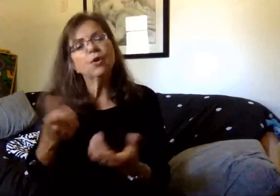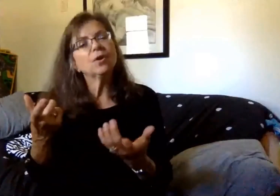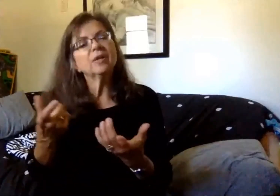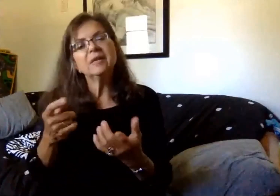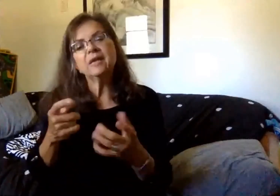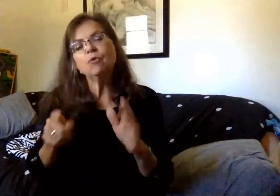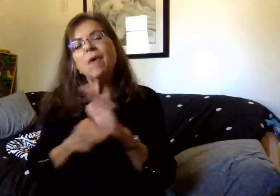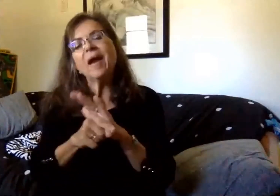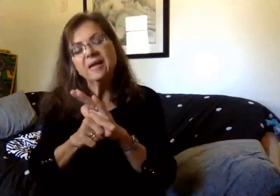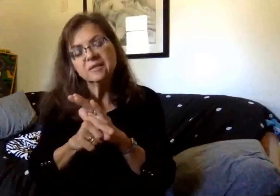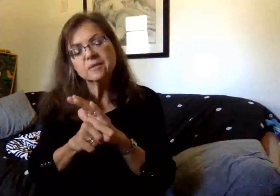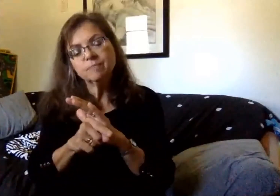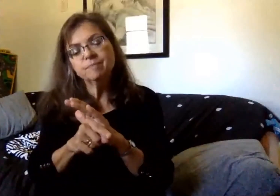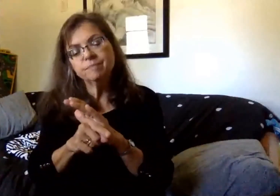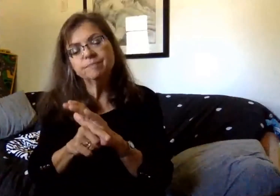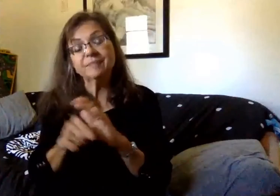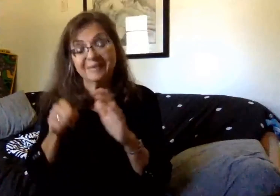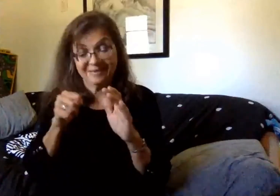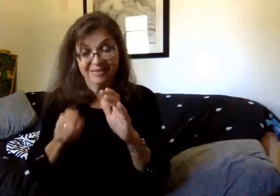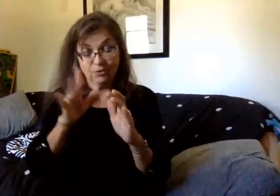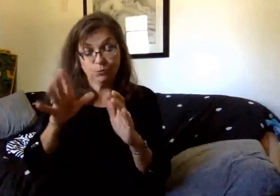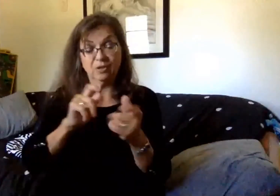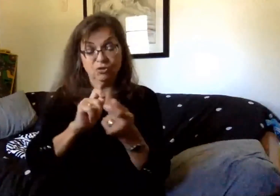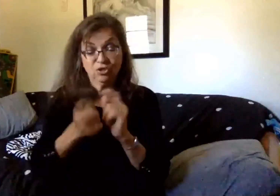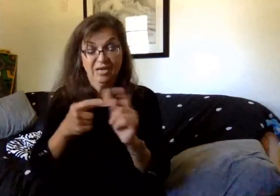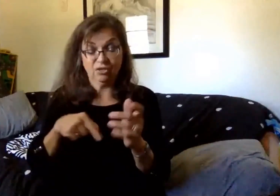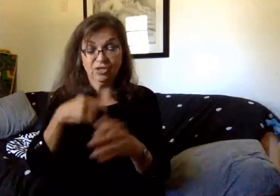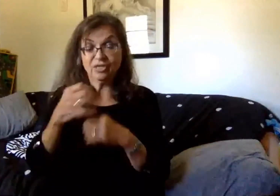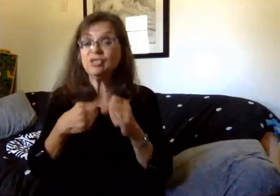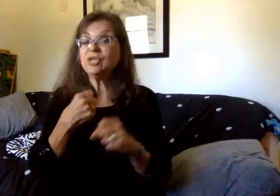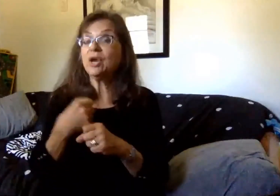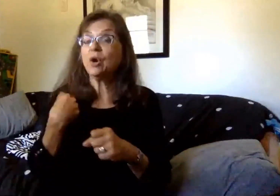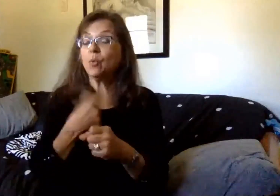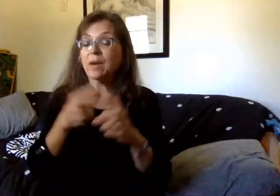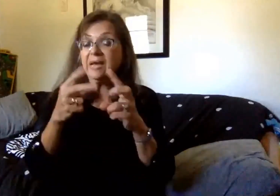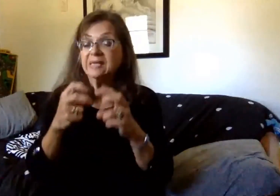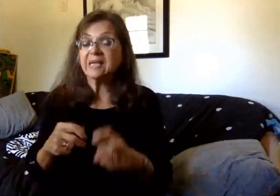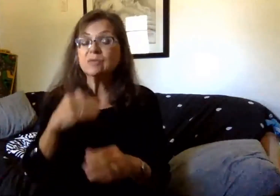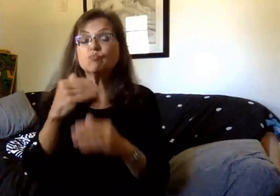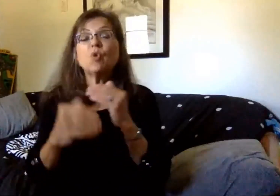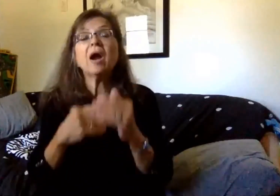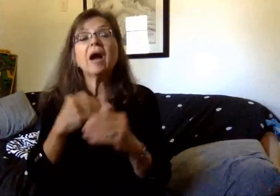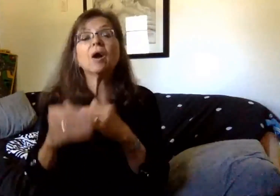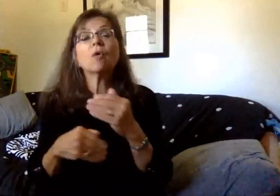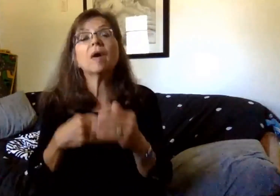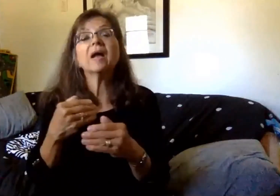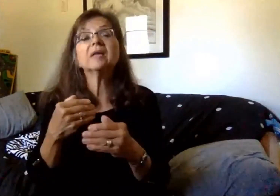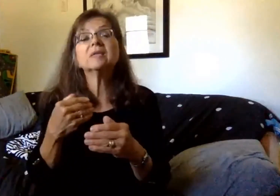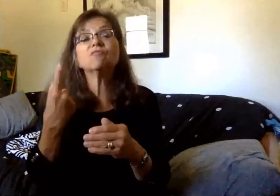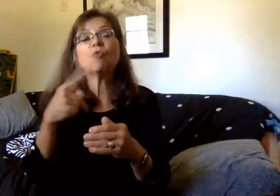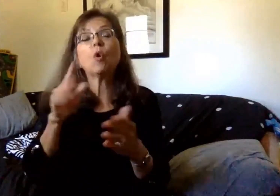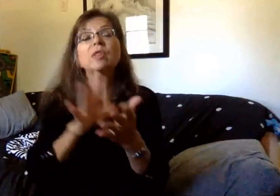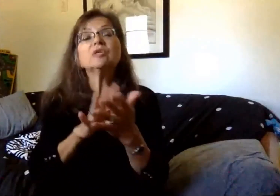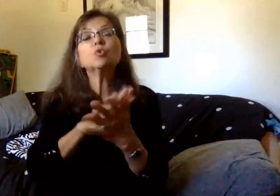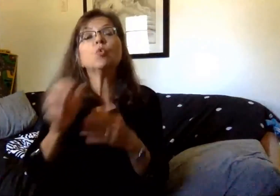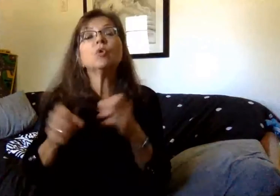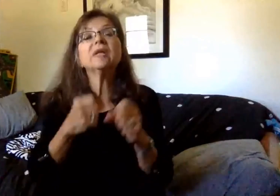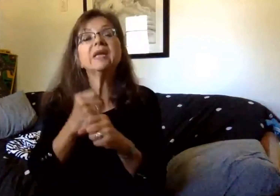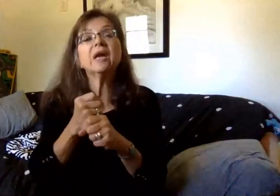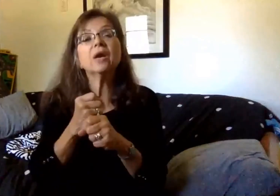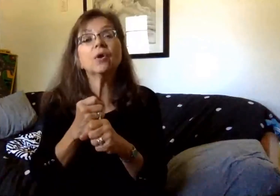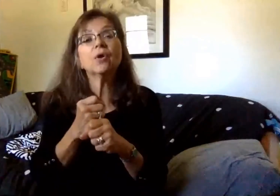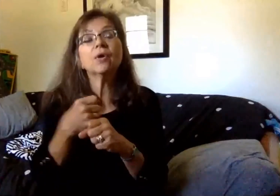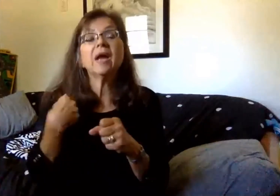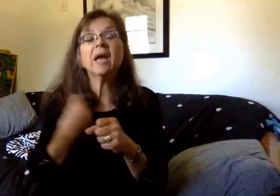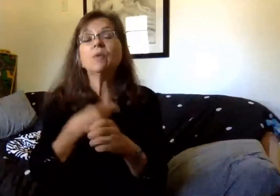child. This will change for this year as we assess their progress for the school year, as we then